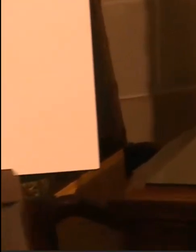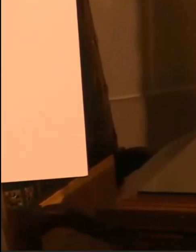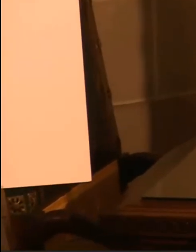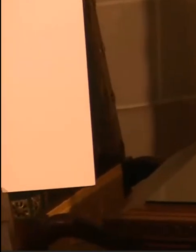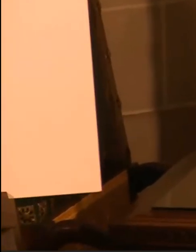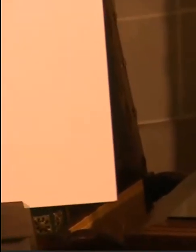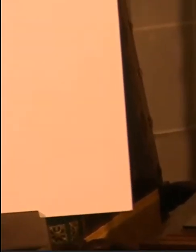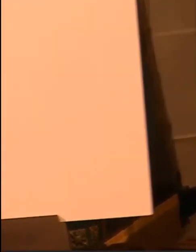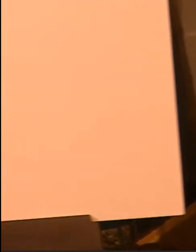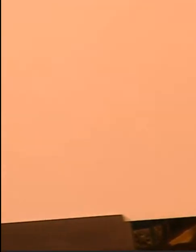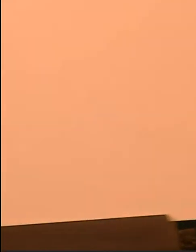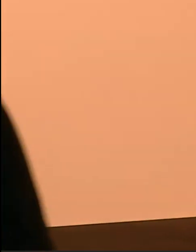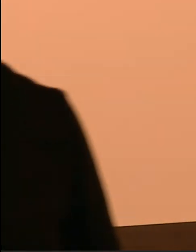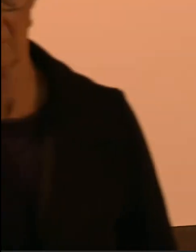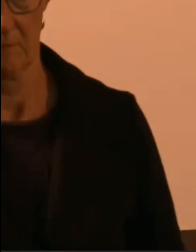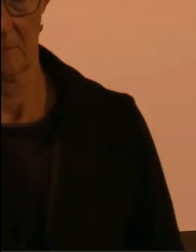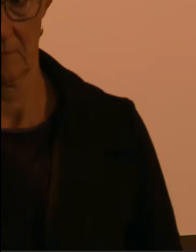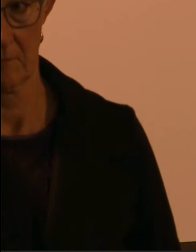talked at all.